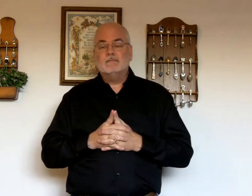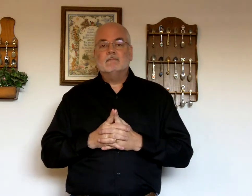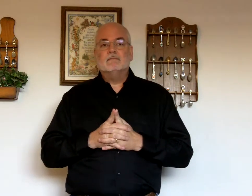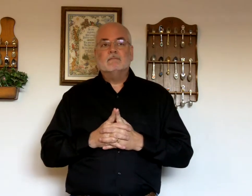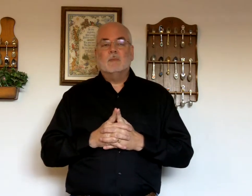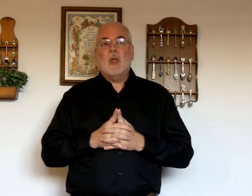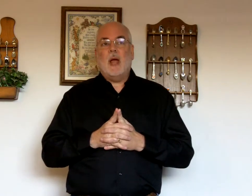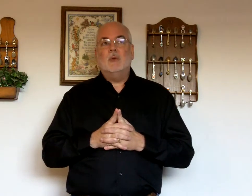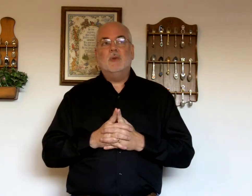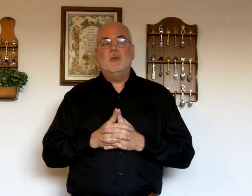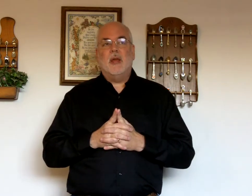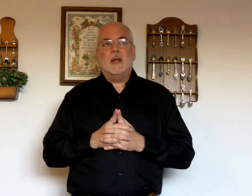how would you do that?